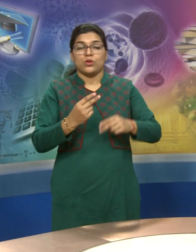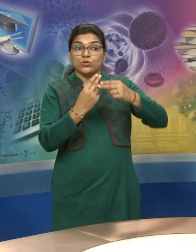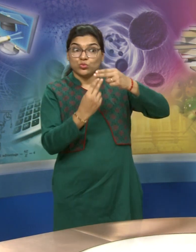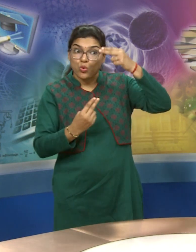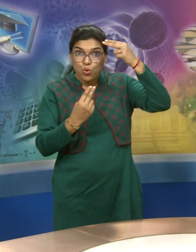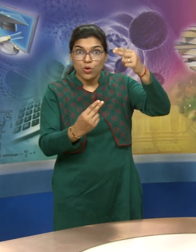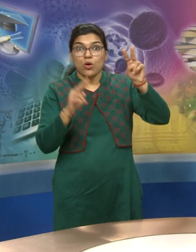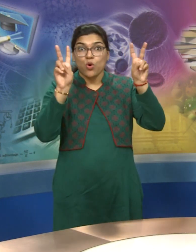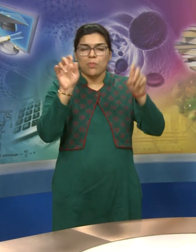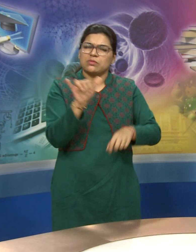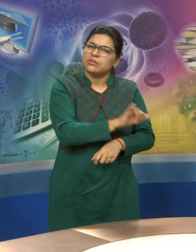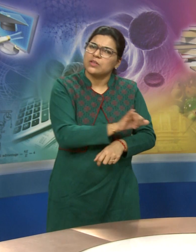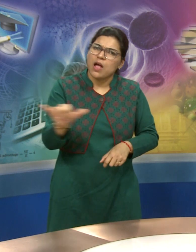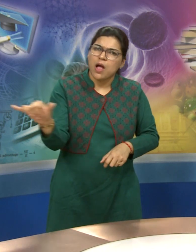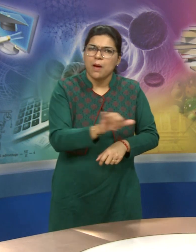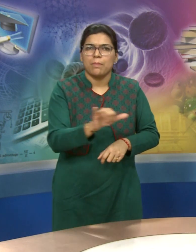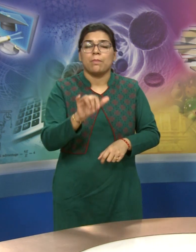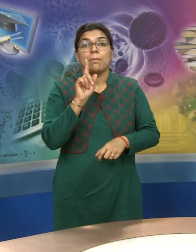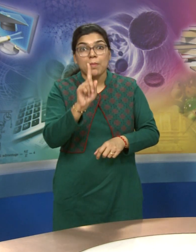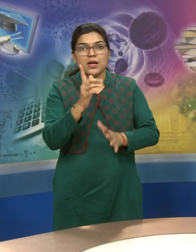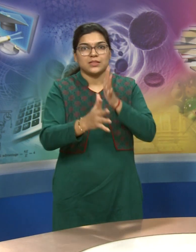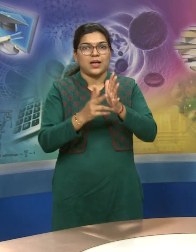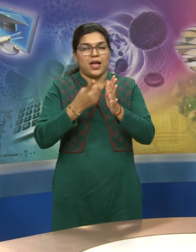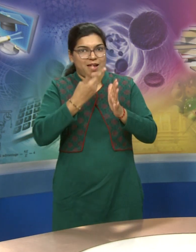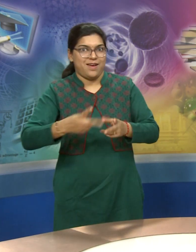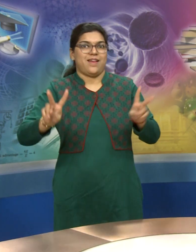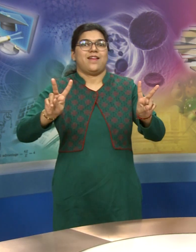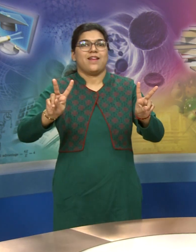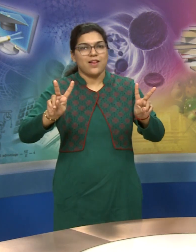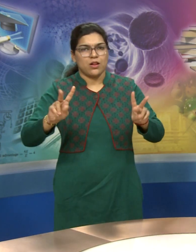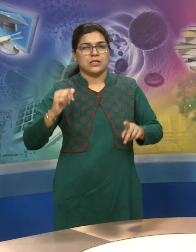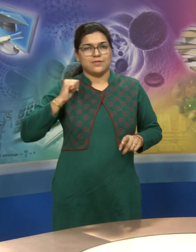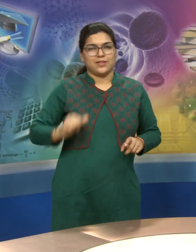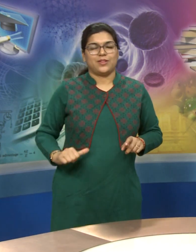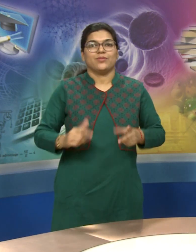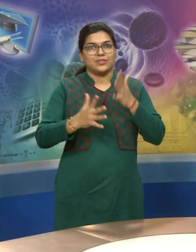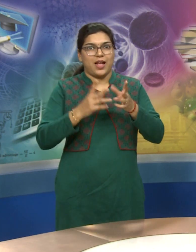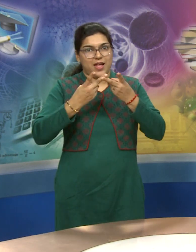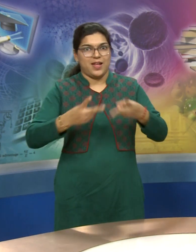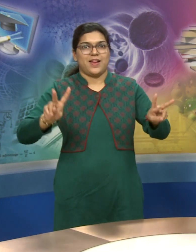Adjust your signing style to suit the adult or child. ...